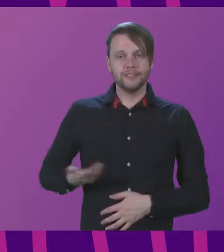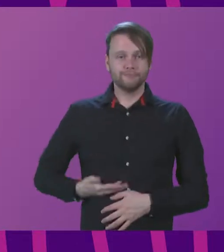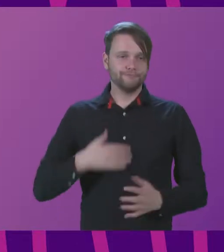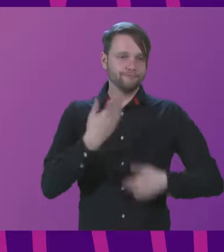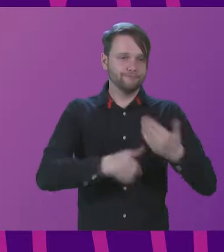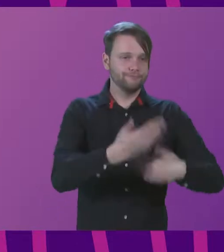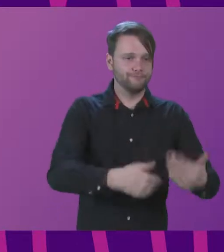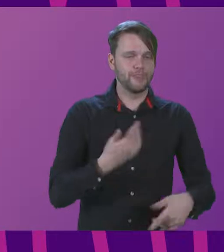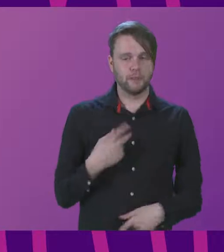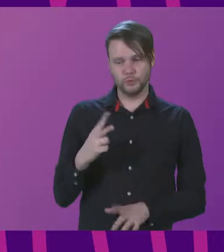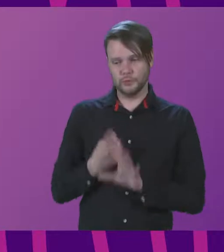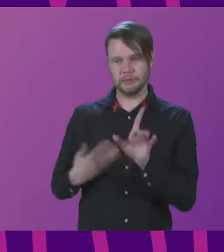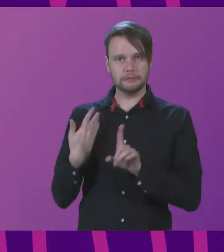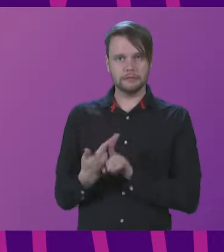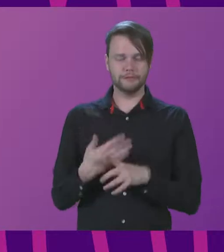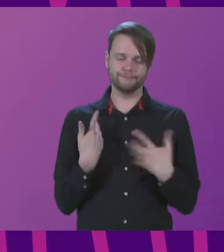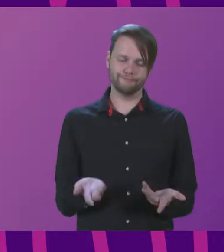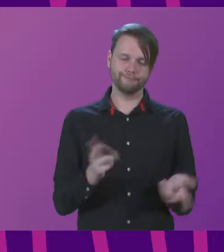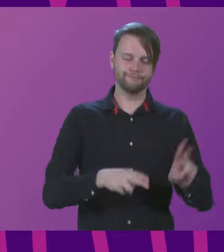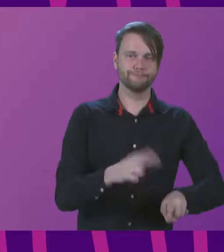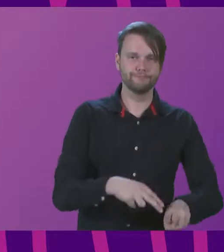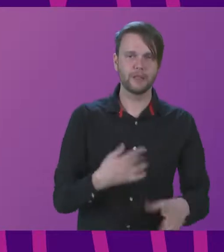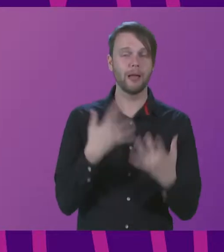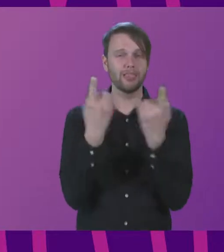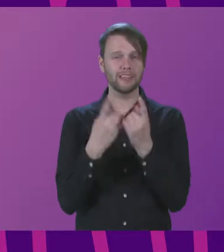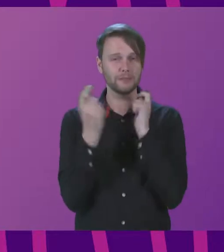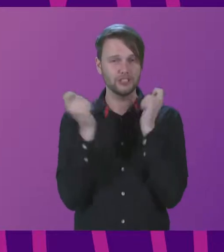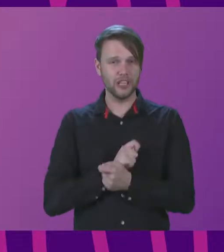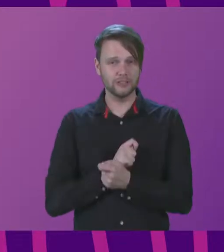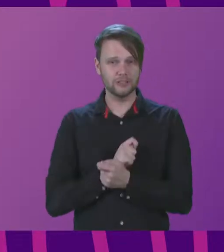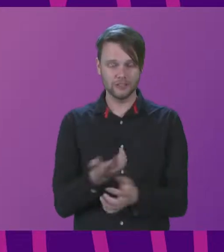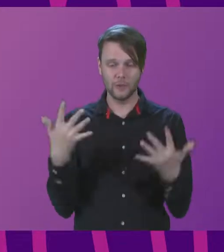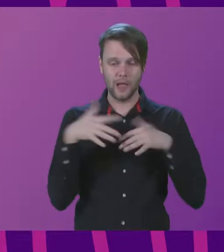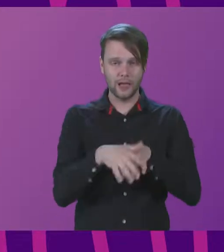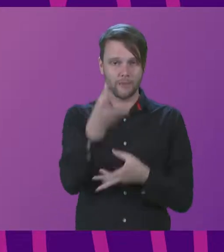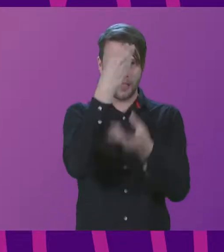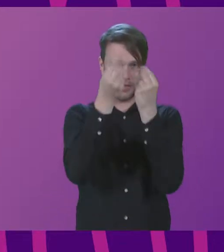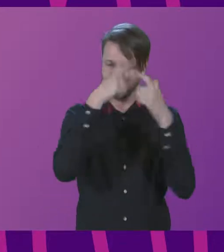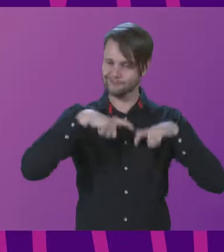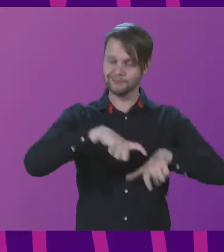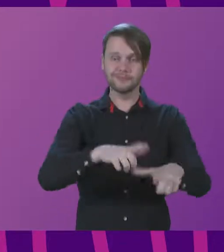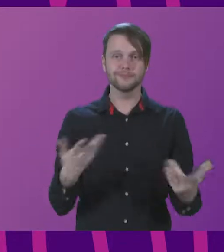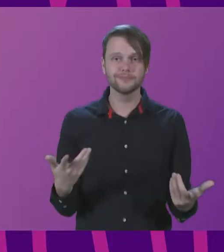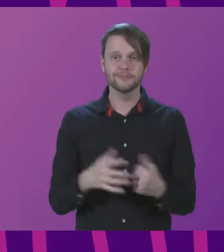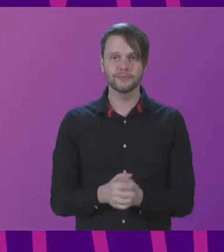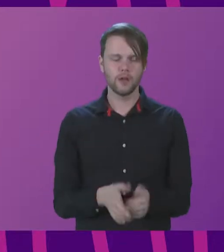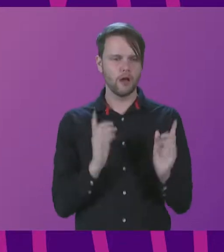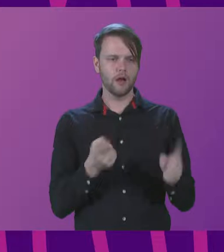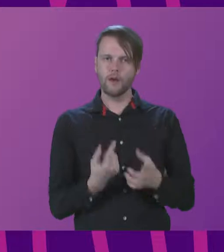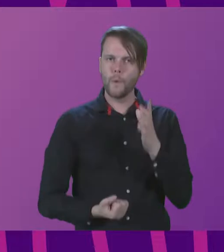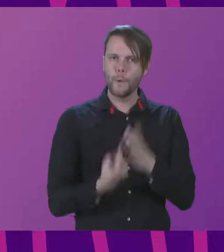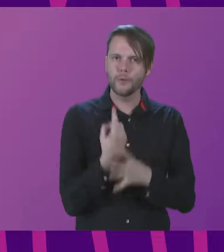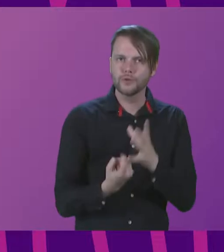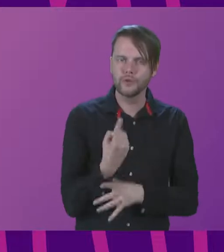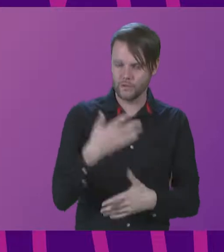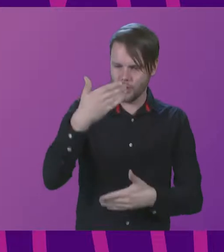after the last two years, things have changed and hybrid learning is here to stay. So what an opportunity to